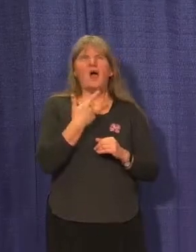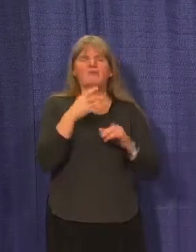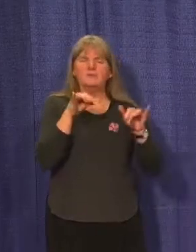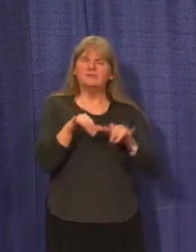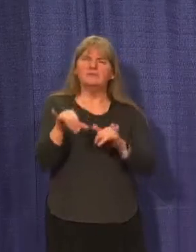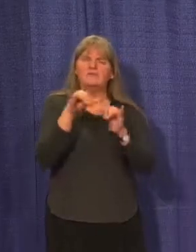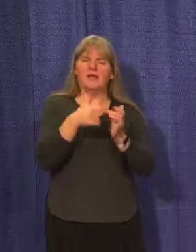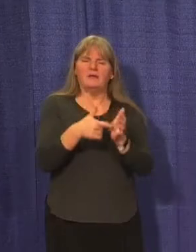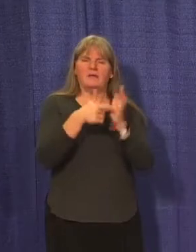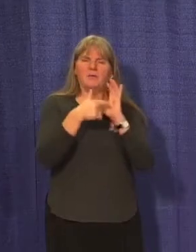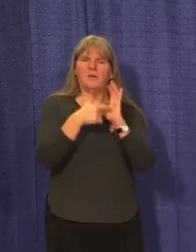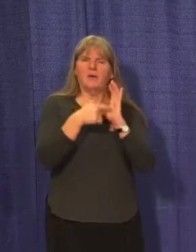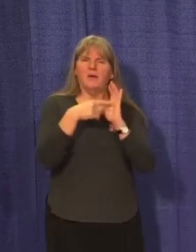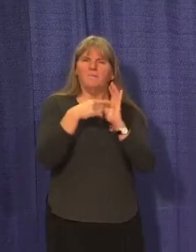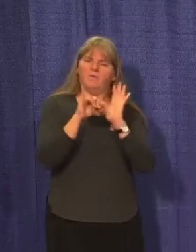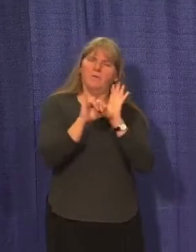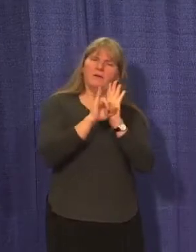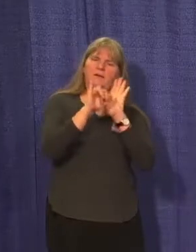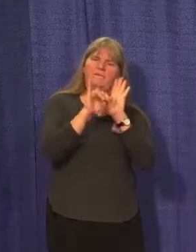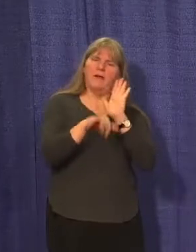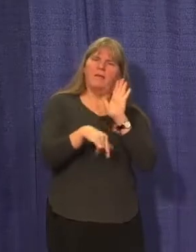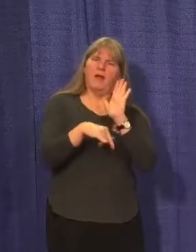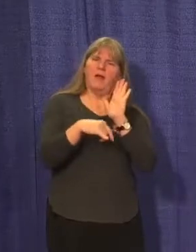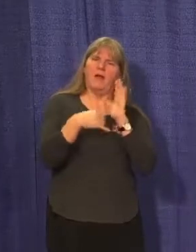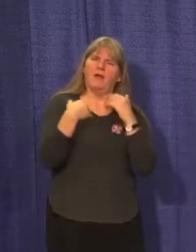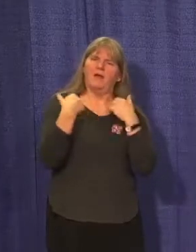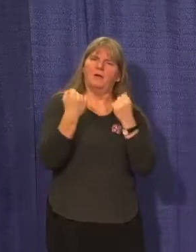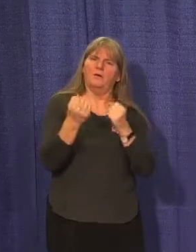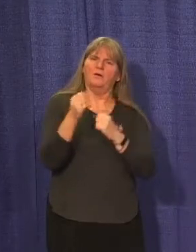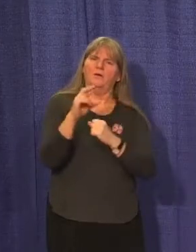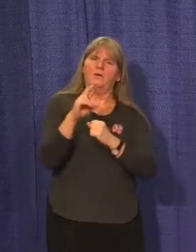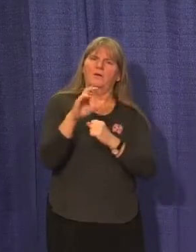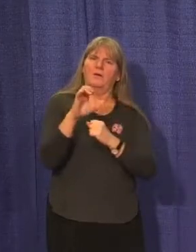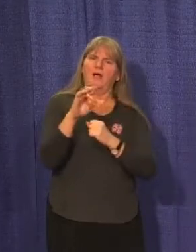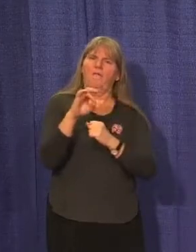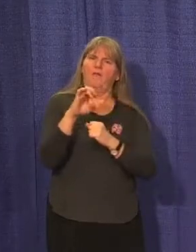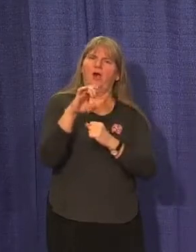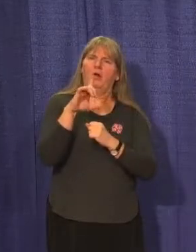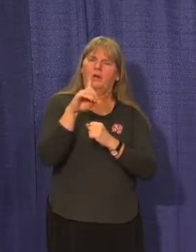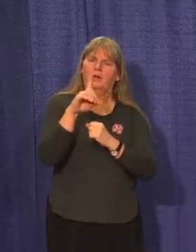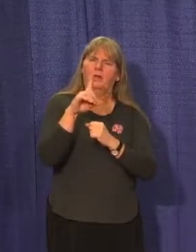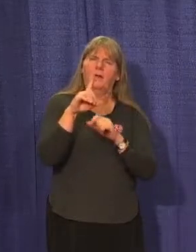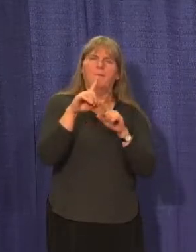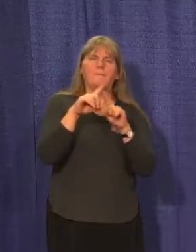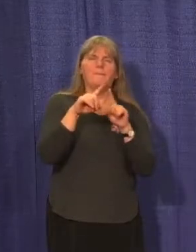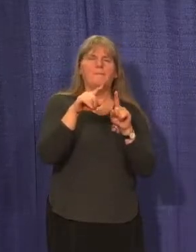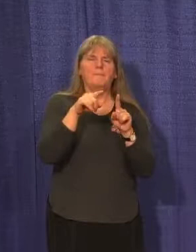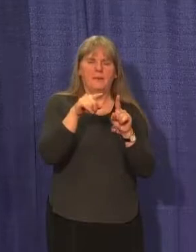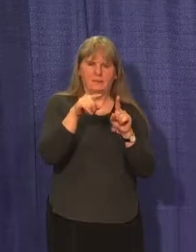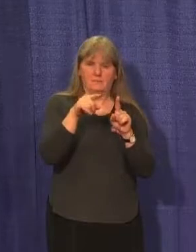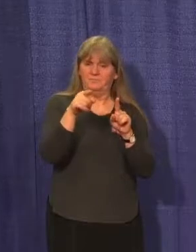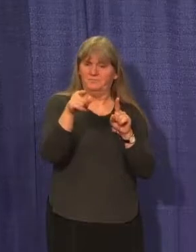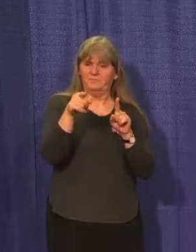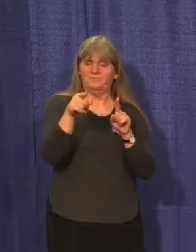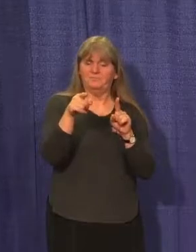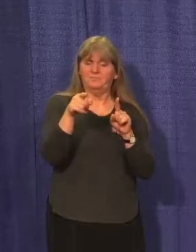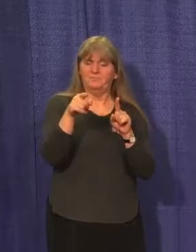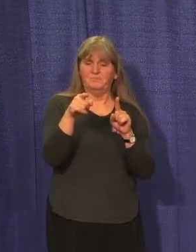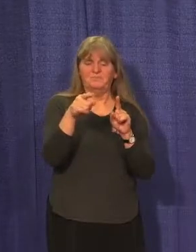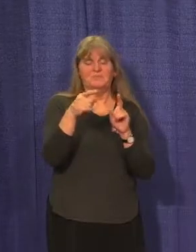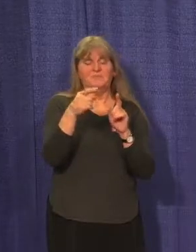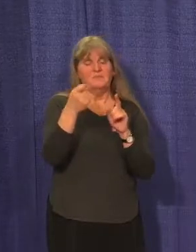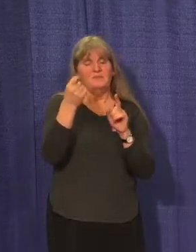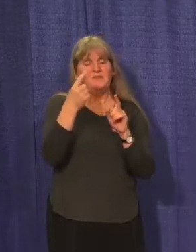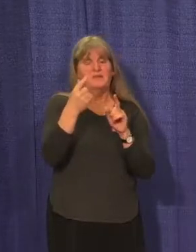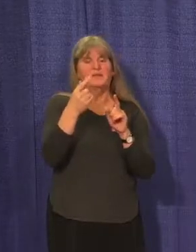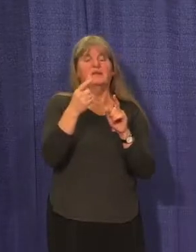criteria, but given just what you said, how variable symptoms